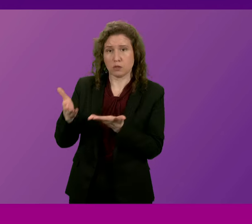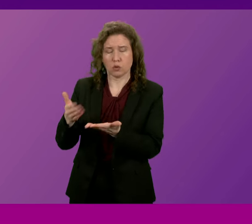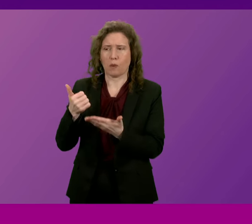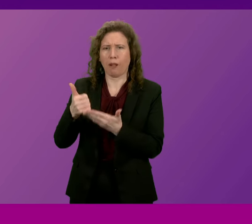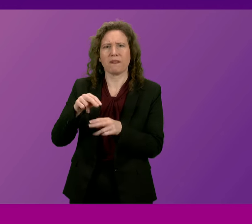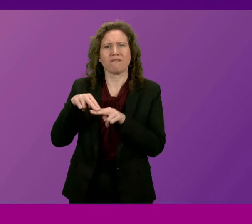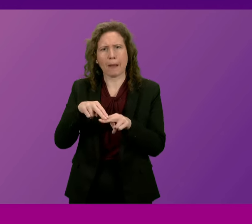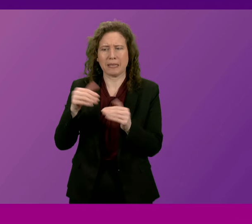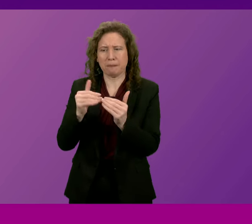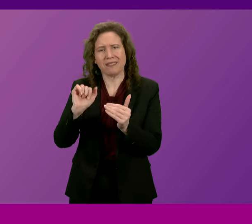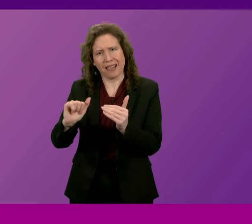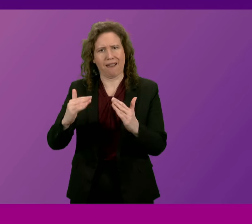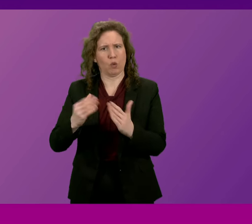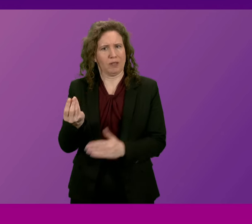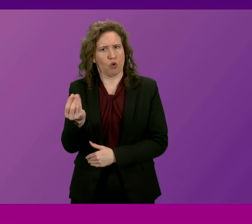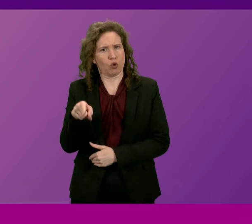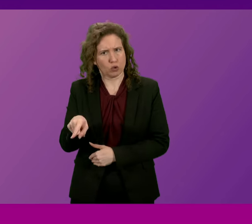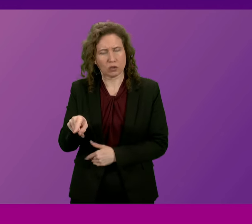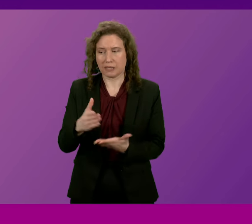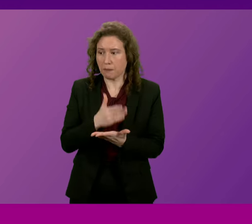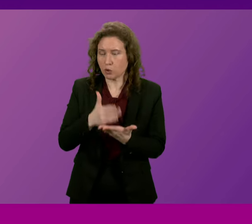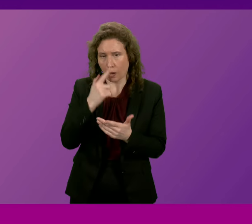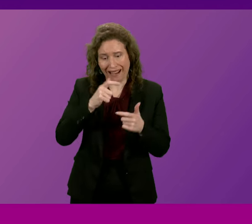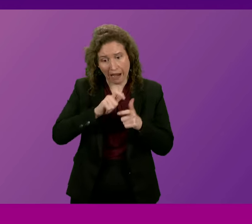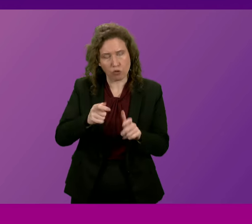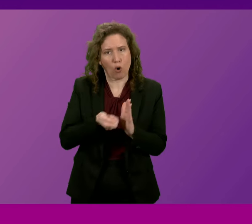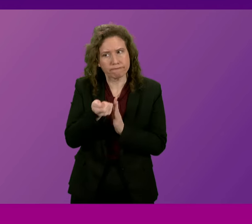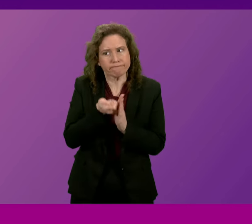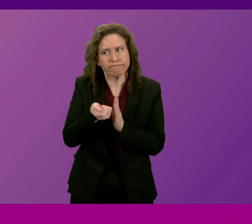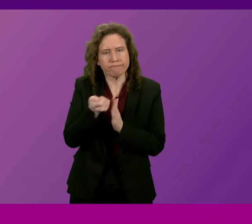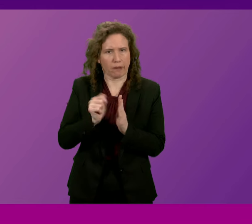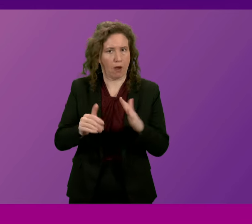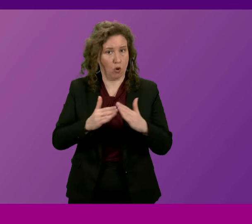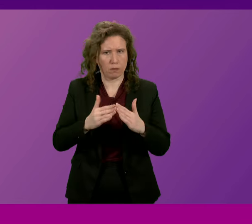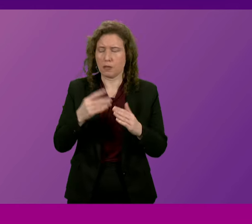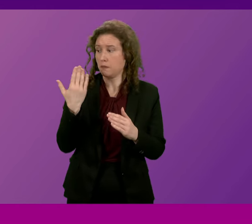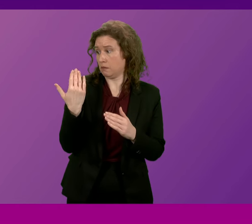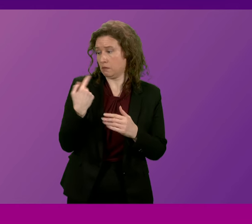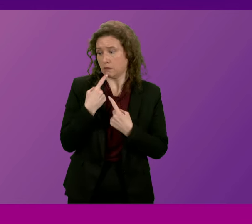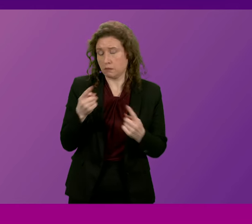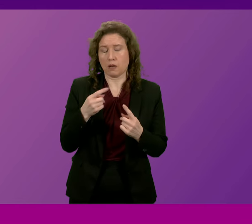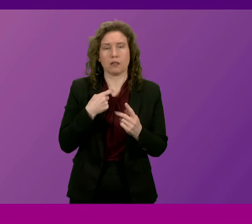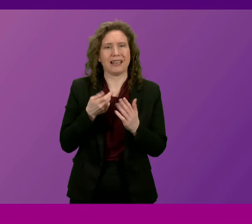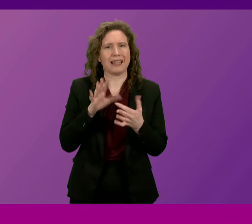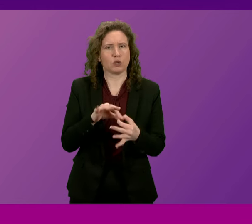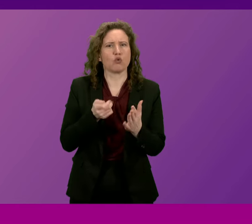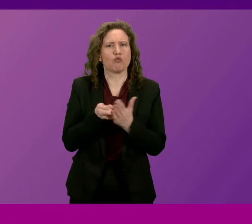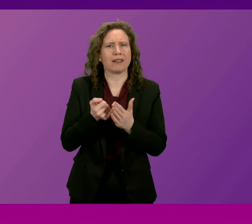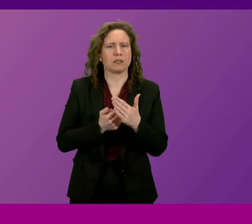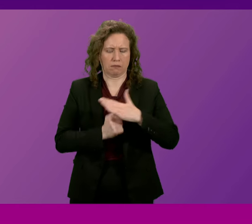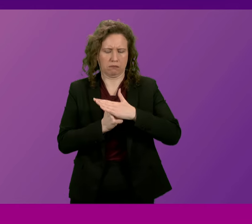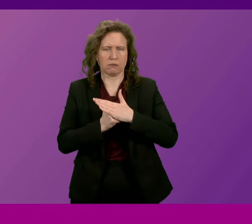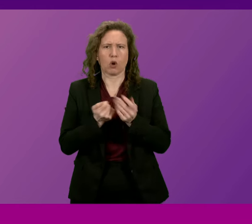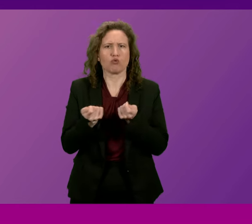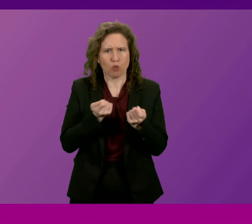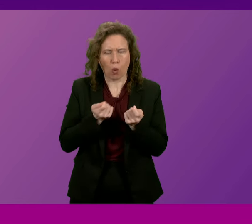families meet their housing costs and to sustain tenancies, and recently announced measures on rent controls to help protect tenants and keep